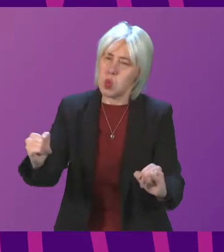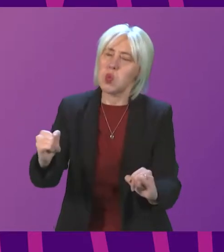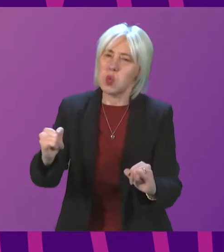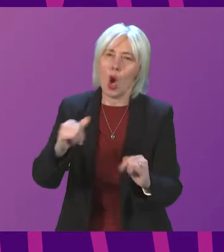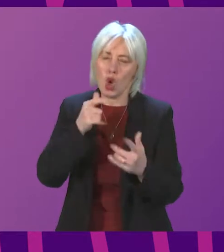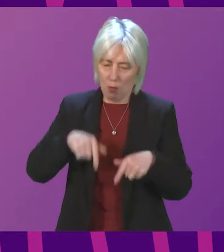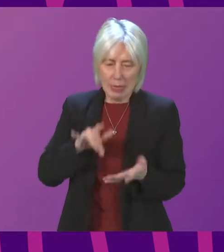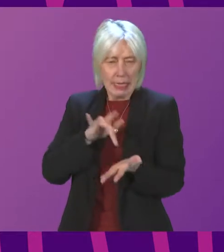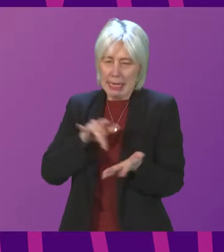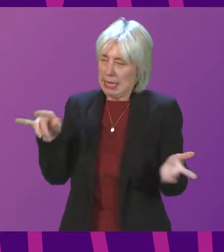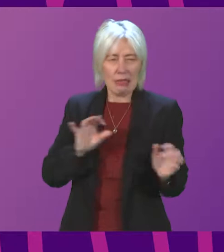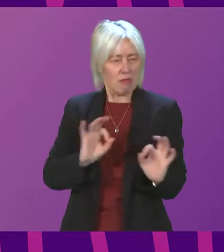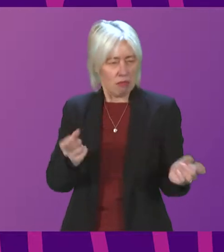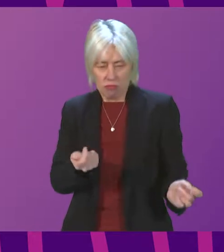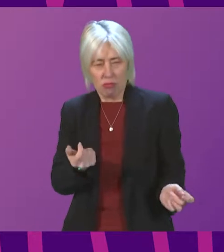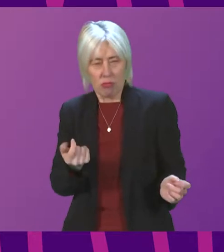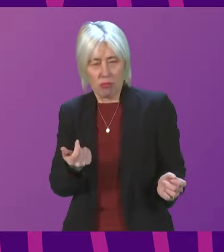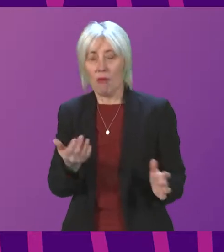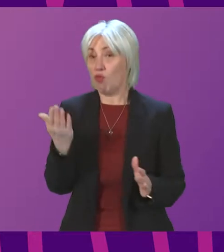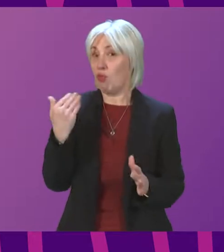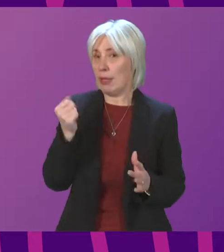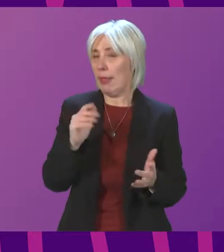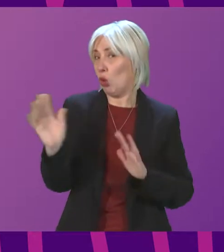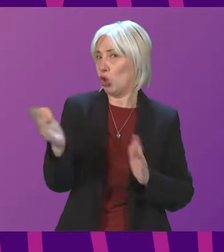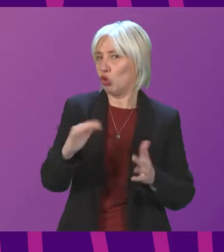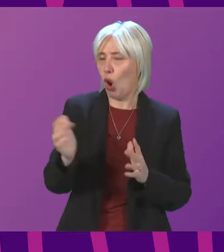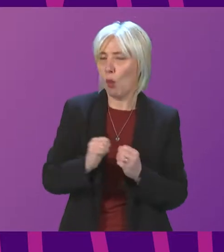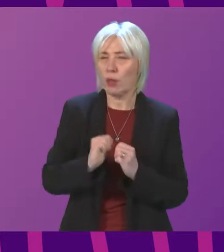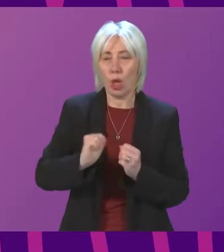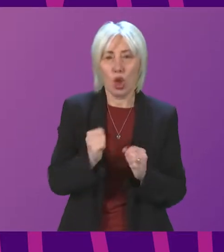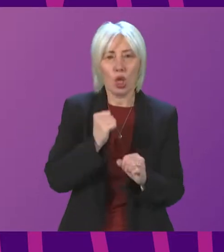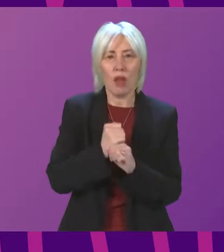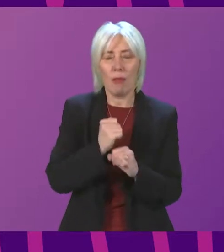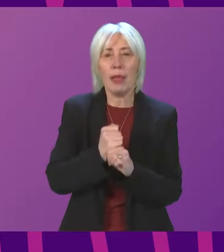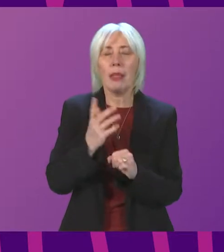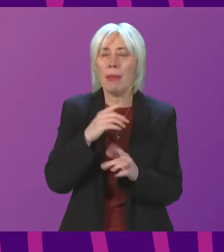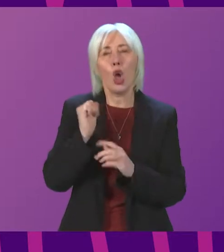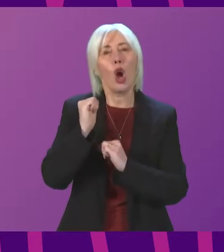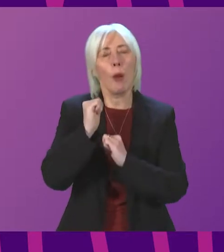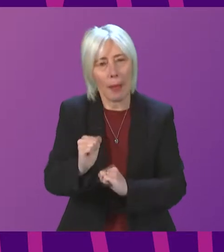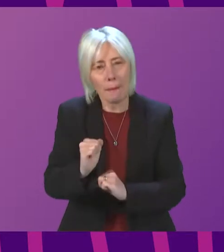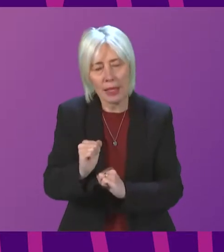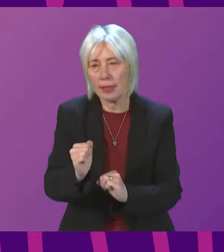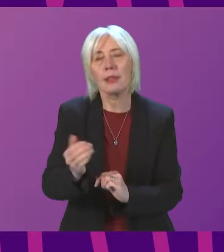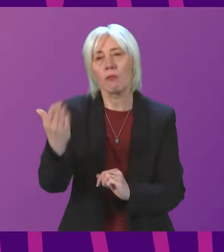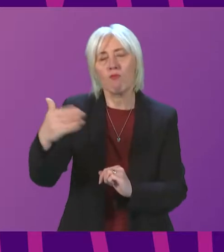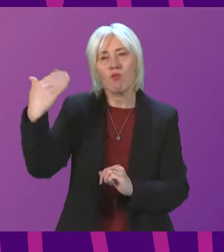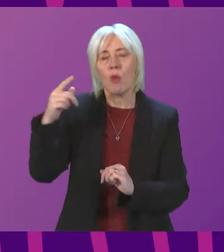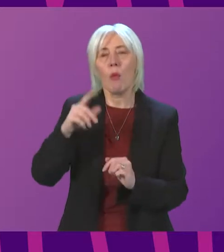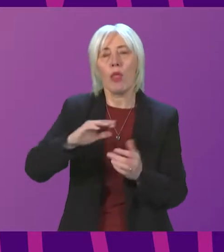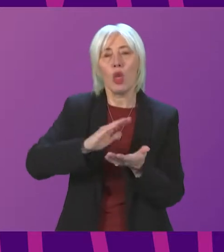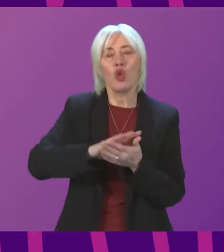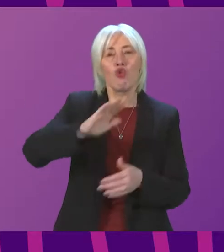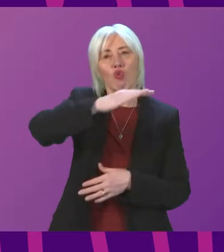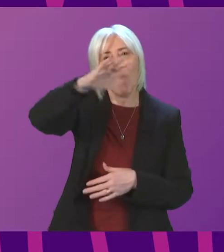urban areas as a result of recent storms. And the Scottish Government has made a series of commitments in recent years around rural